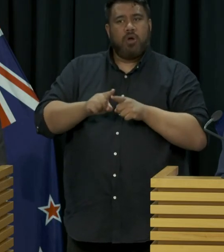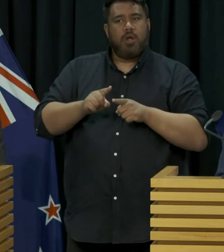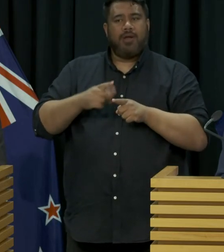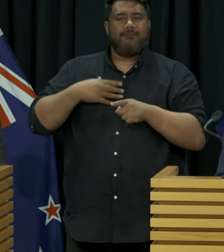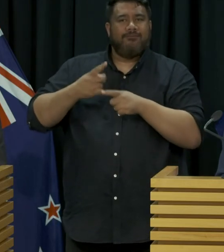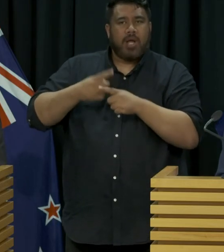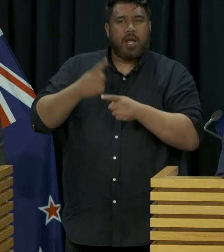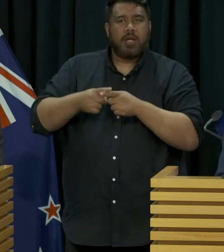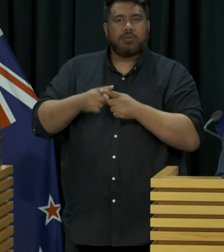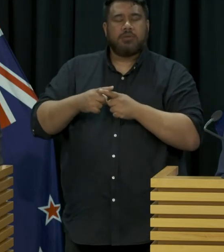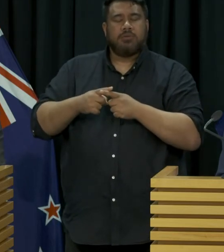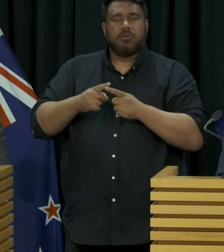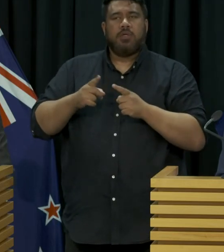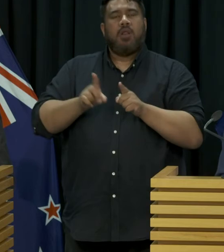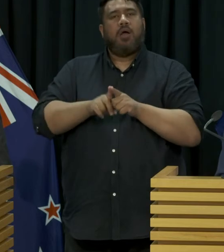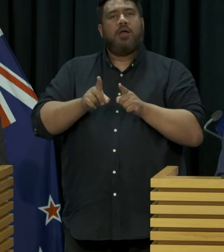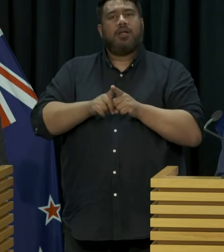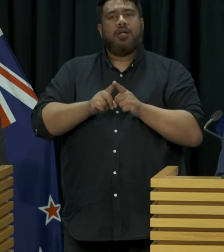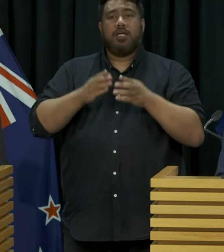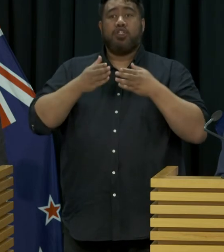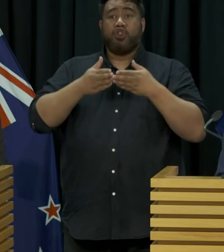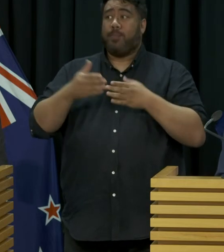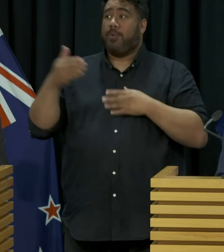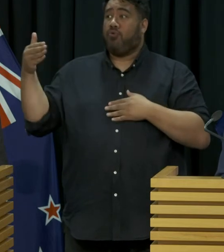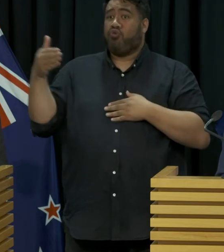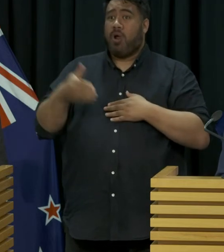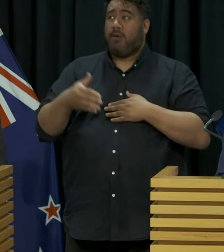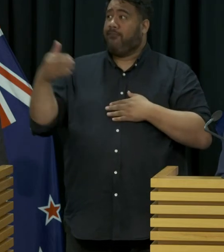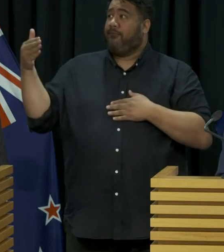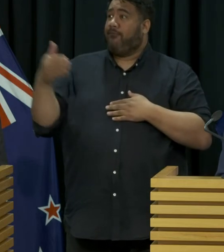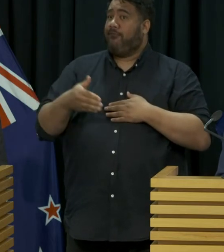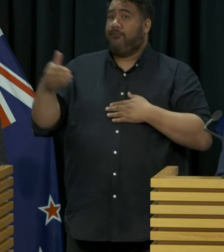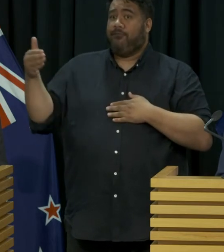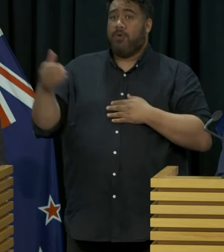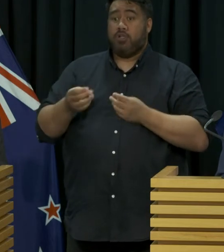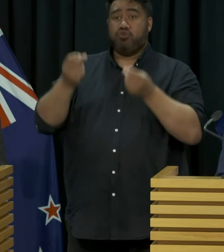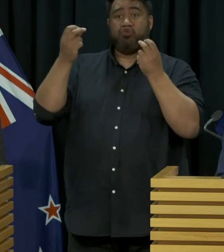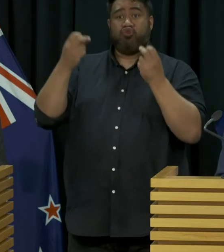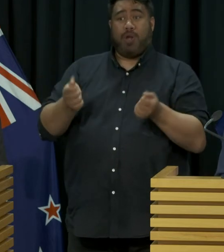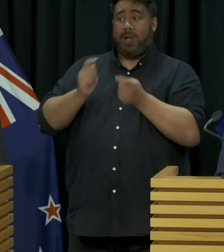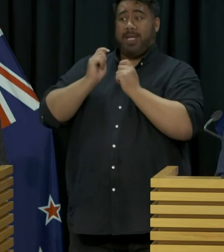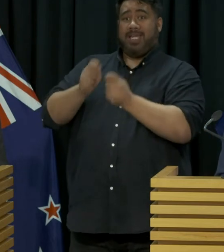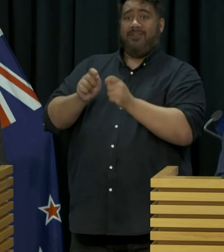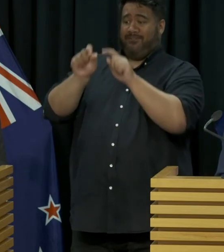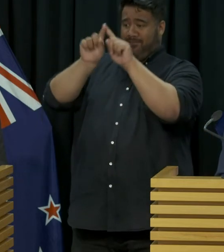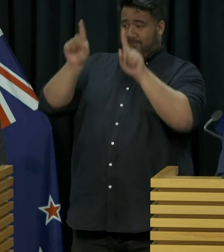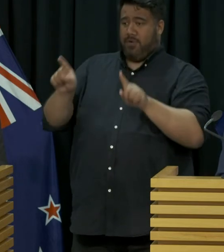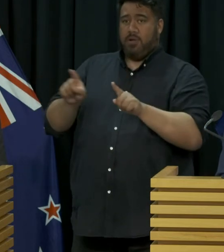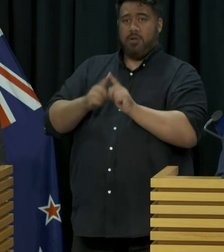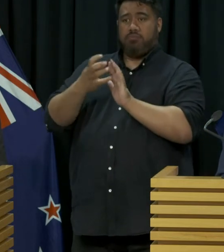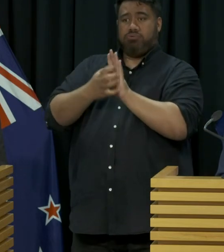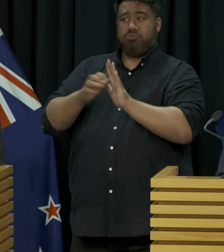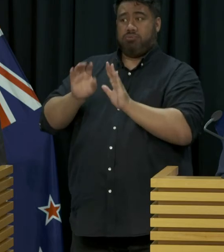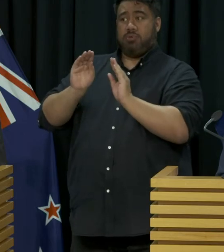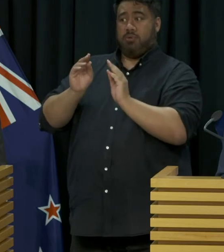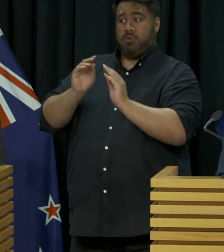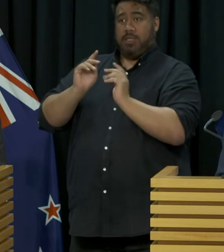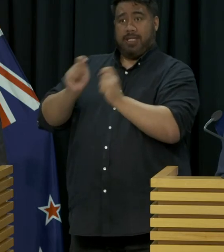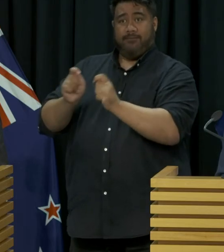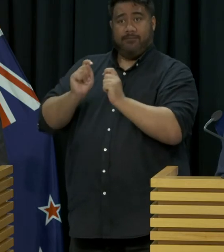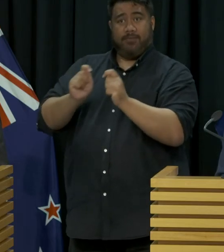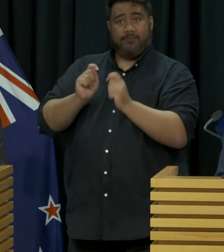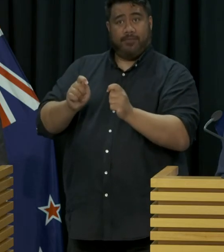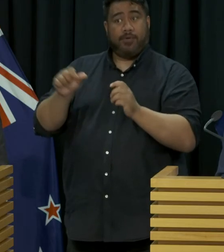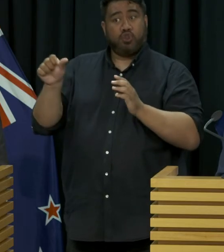example, should every new ship that comes into port be issued a QR code that applies for the time that they're in